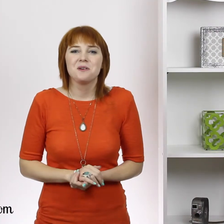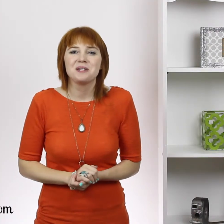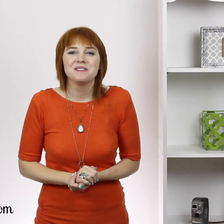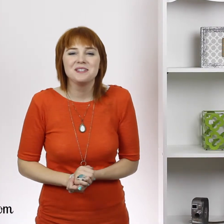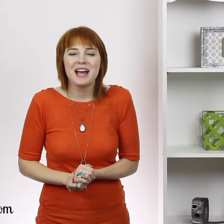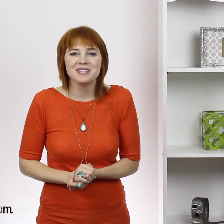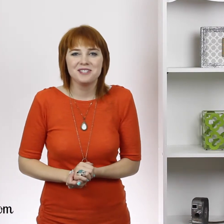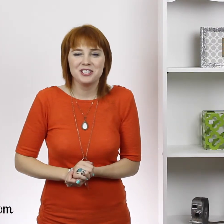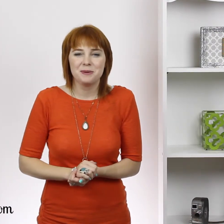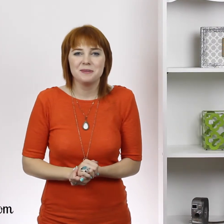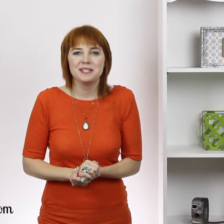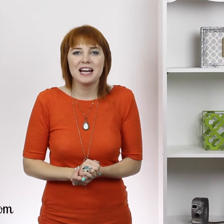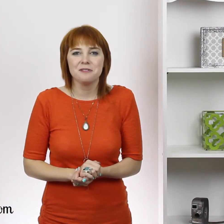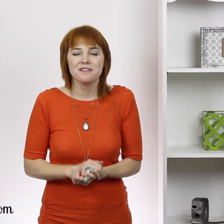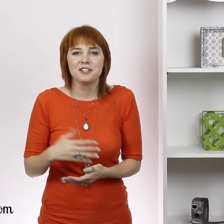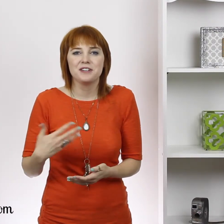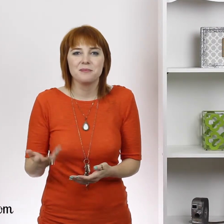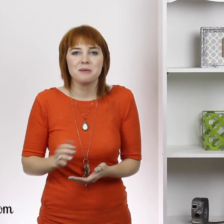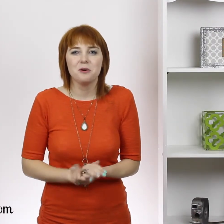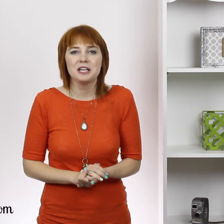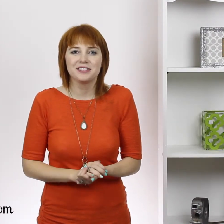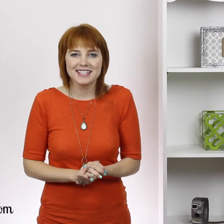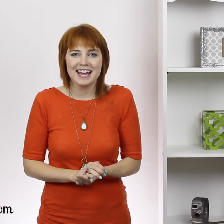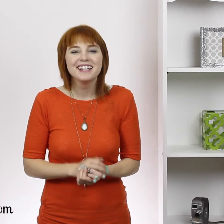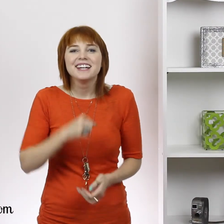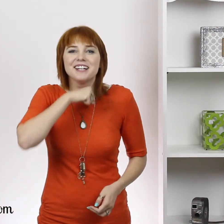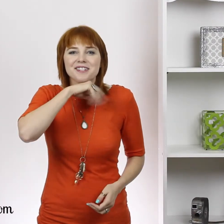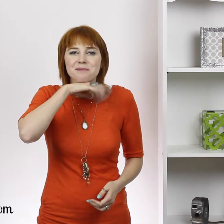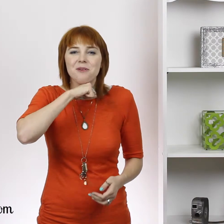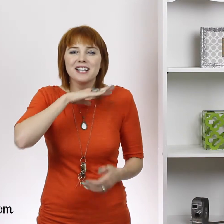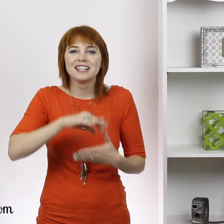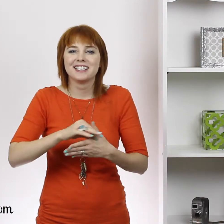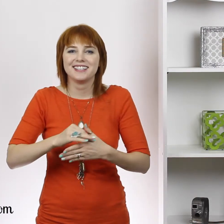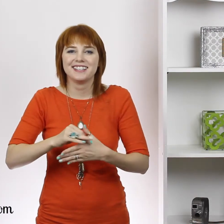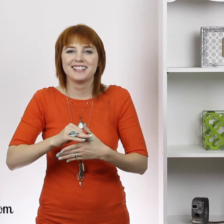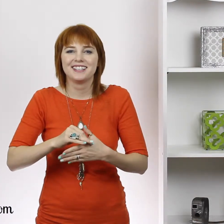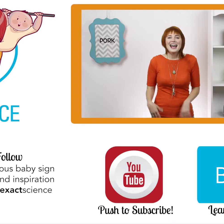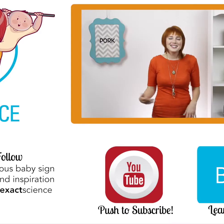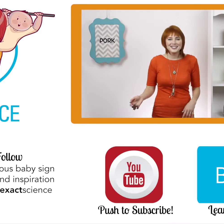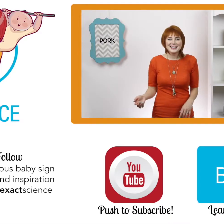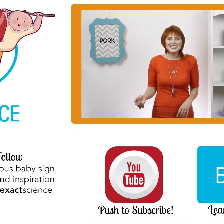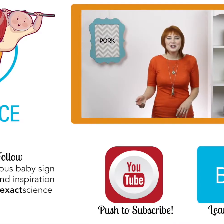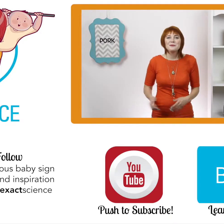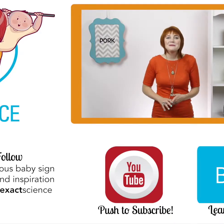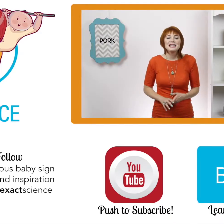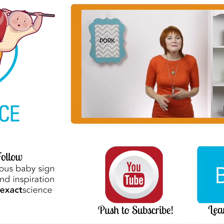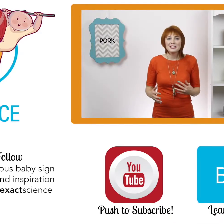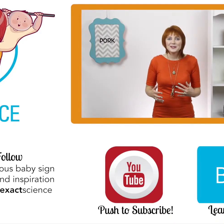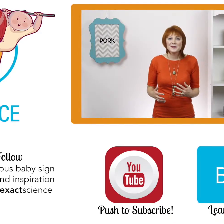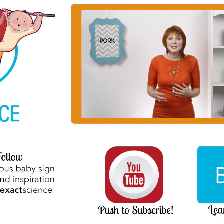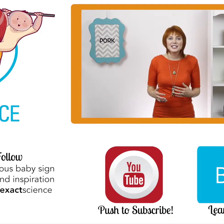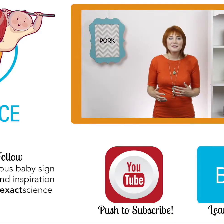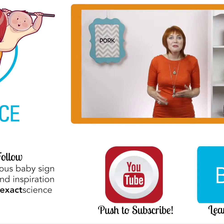if they're old enough to do that. So to teach your baby the sign, whenever you give your baby pork, you can say, here's some pork. As you're consistent, your baby